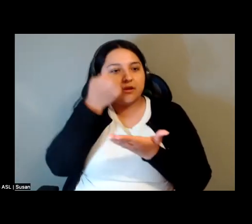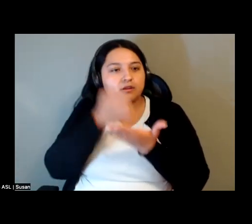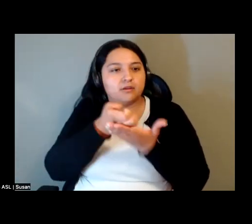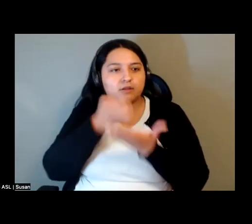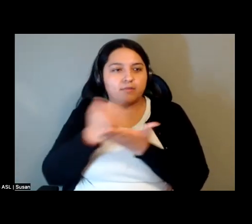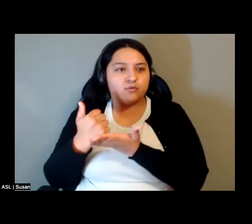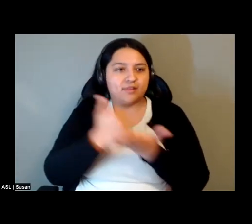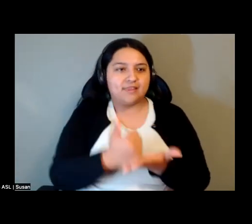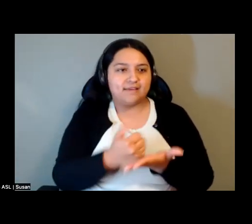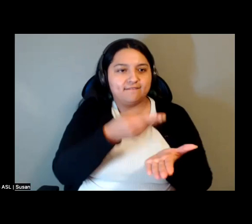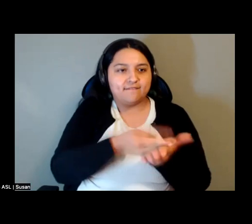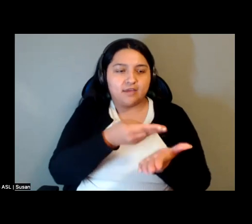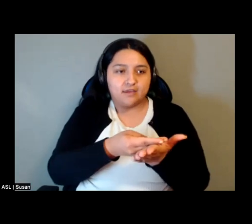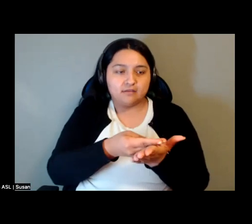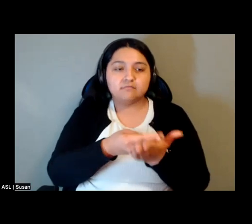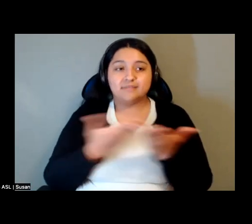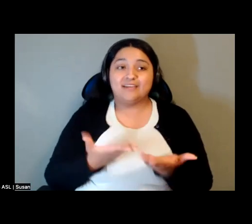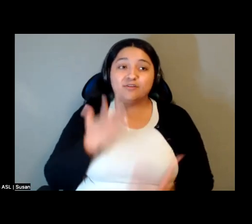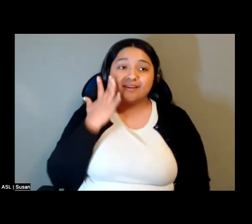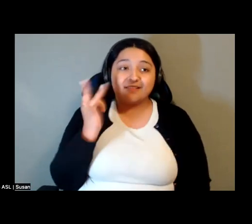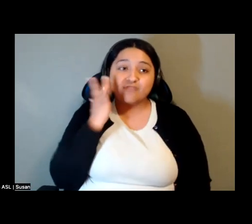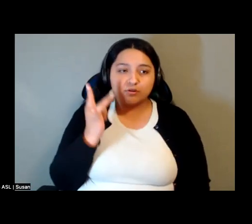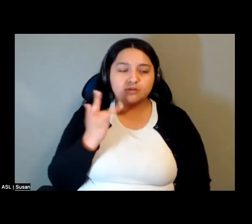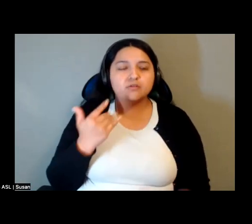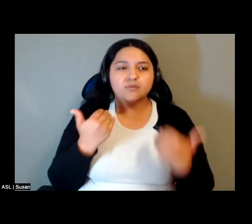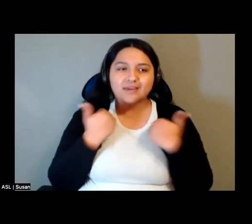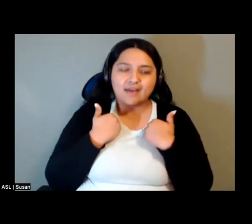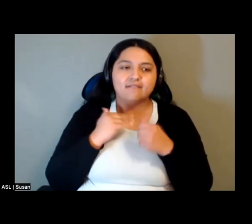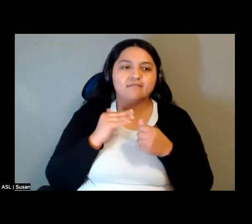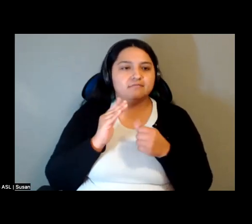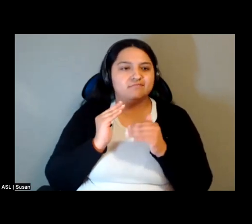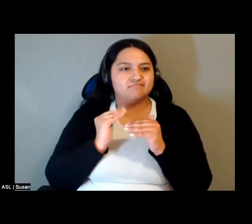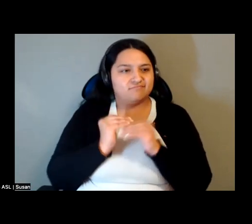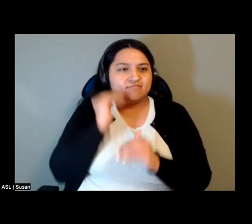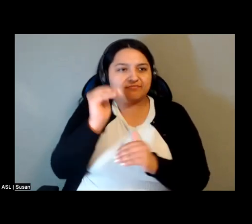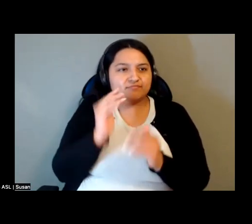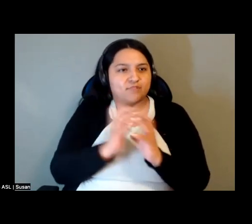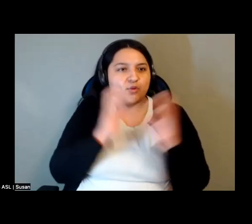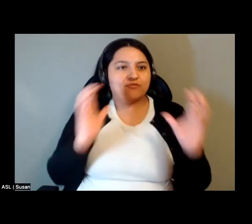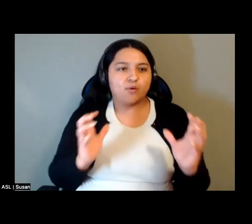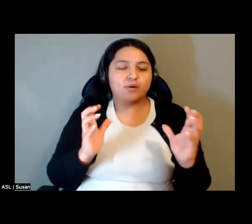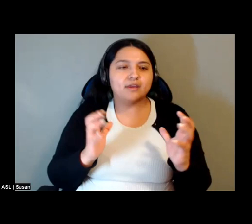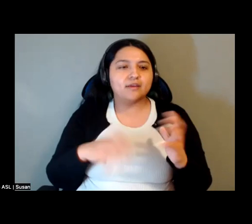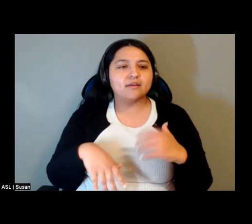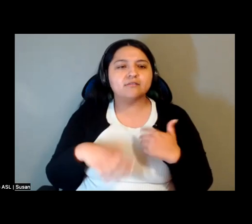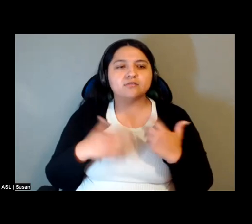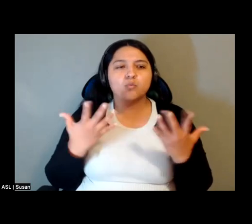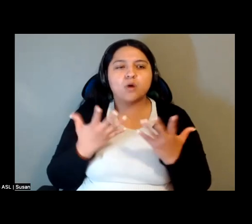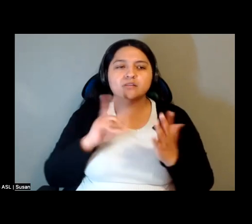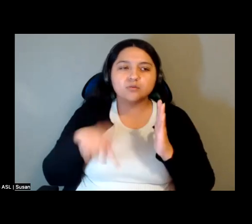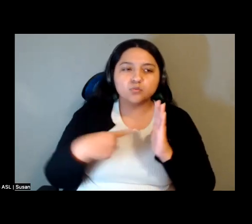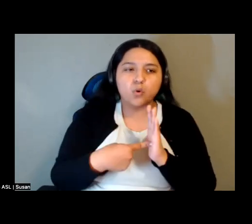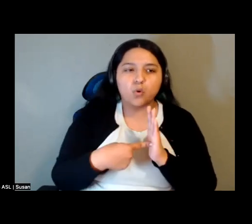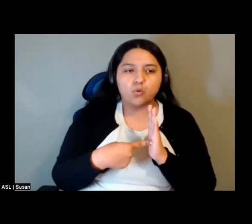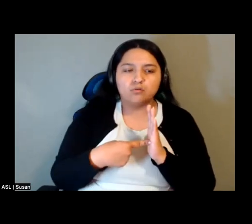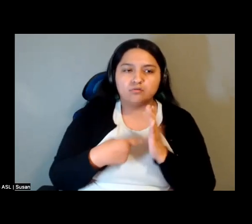California too has overflowing coffers. So what is the role of insurgency in the time of plenty?